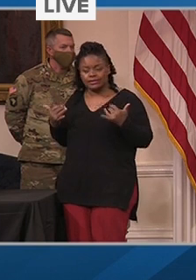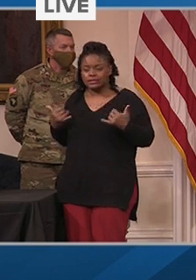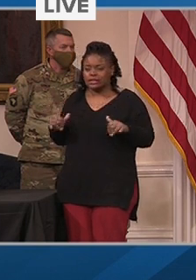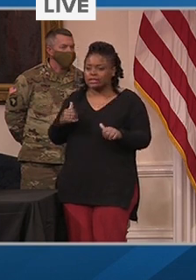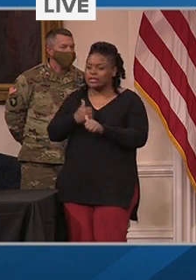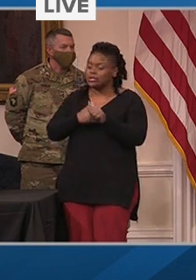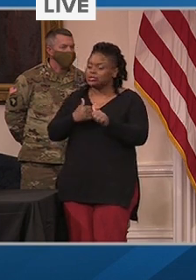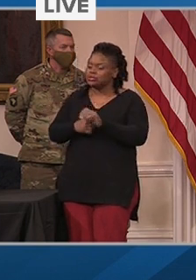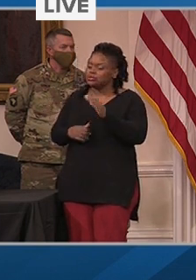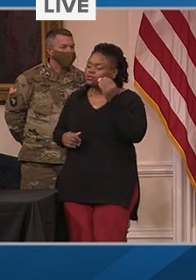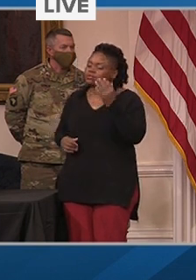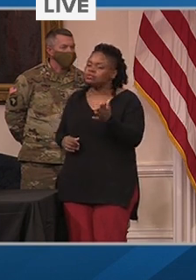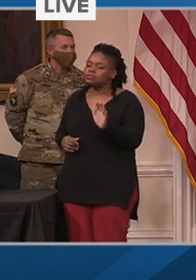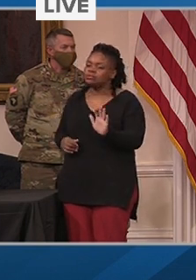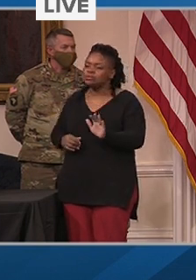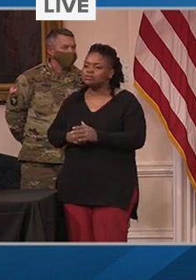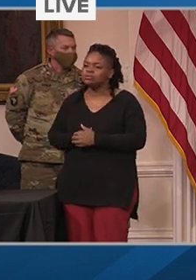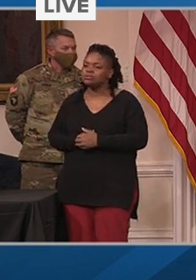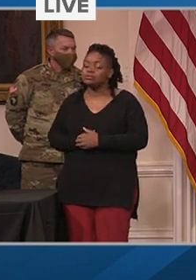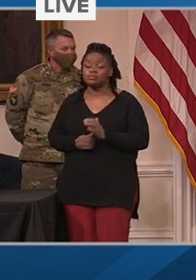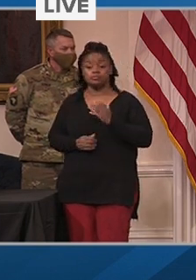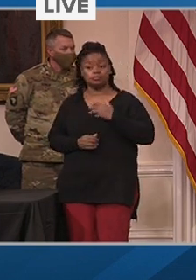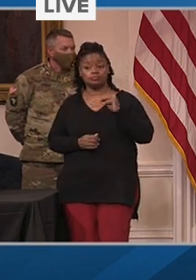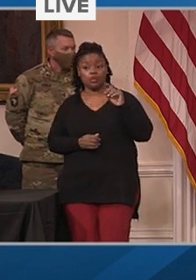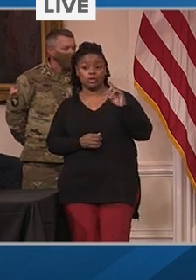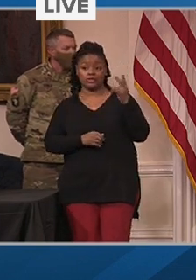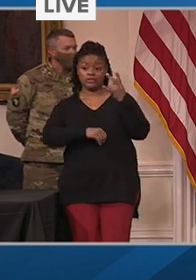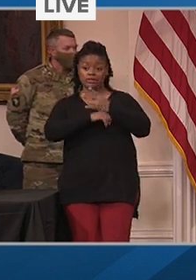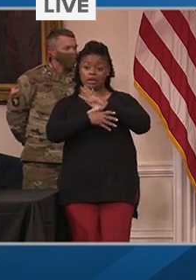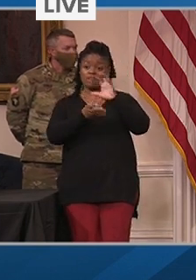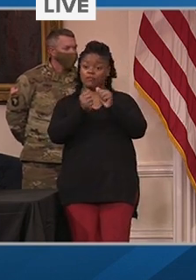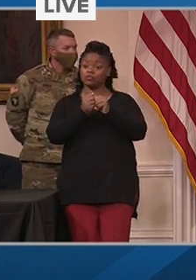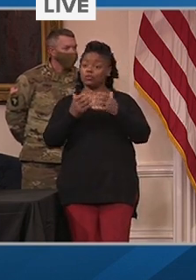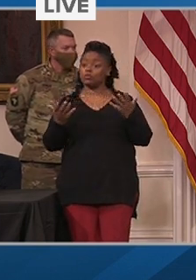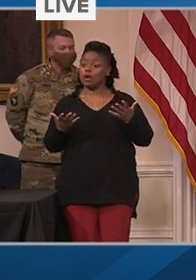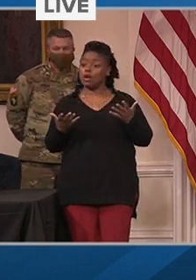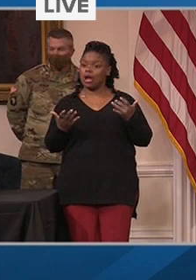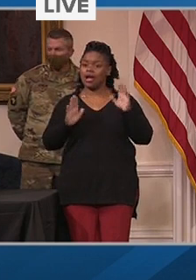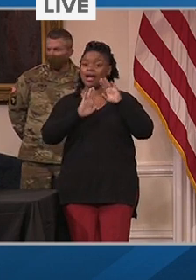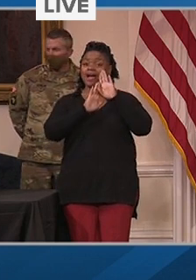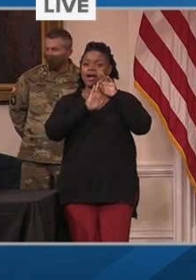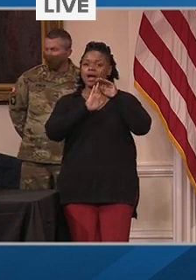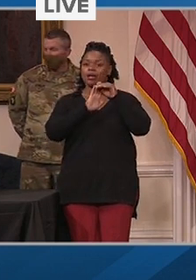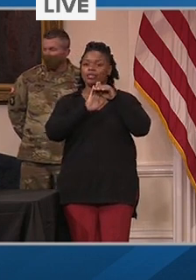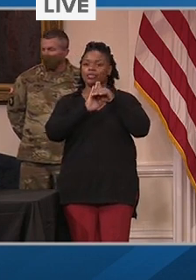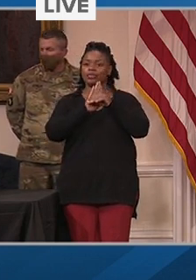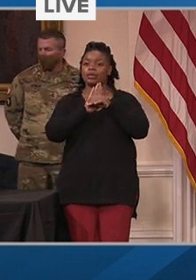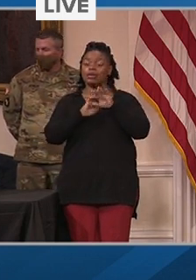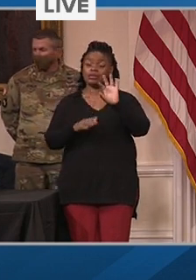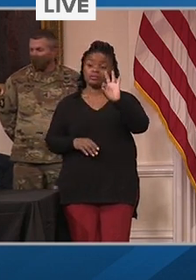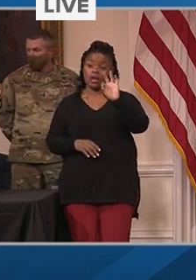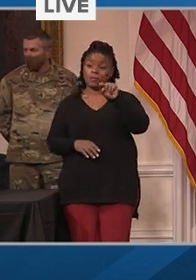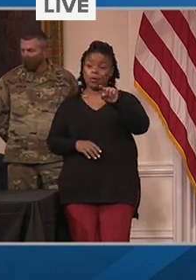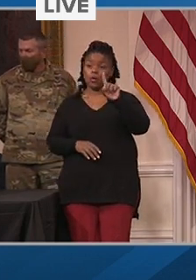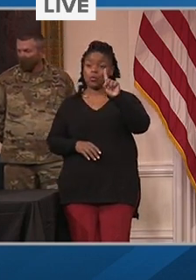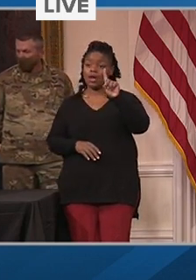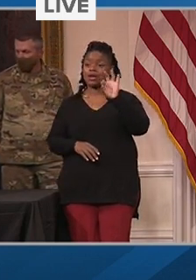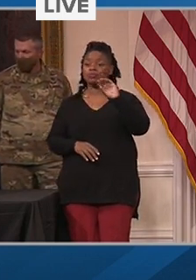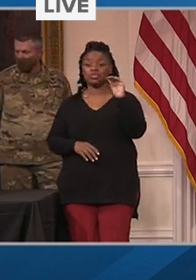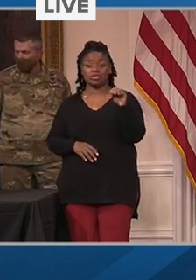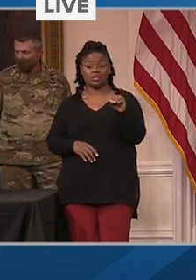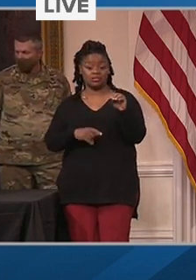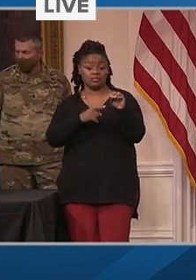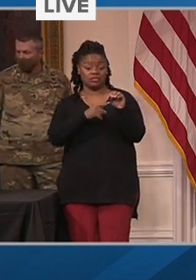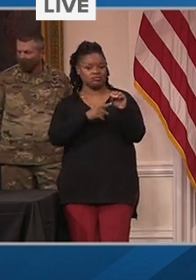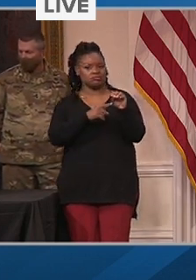Maryland seven day positivity rate did drop a little bit today to nine point one nine percent, but it's still much higher than we want it to be.